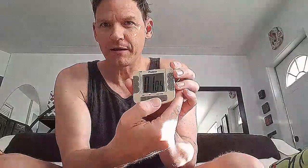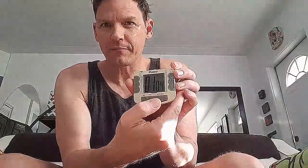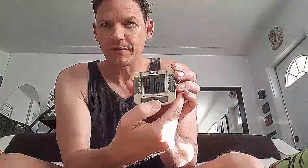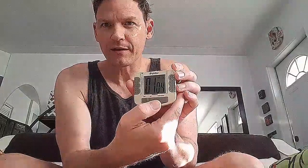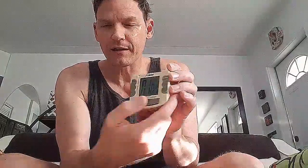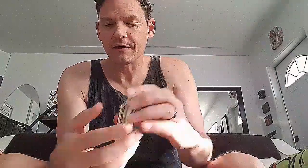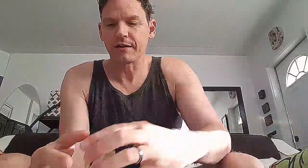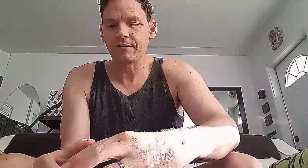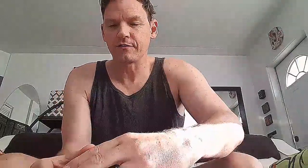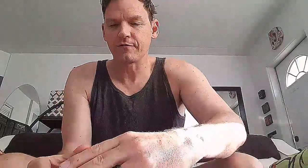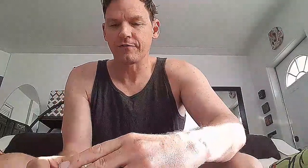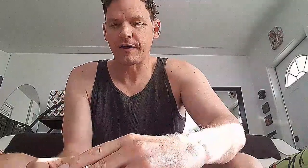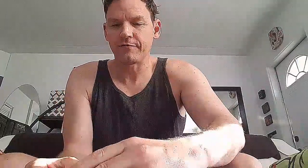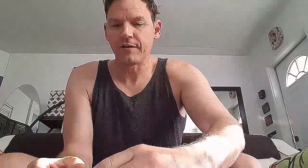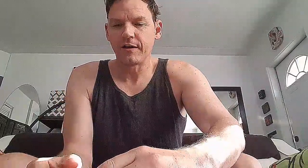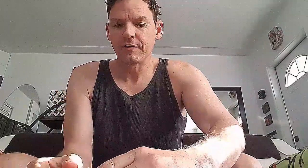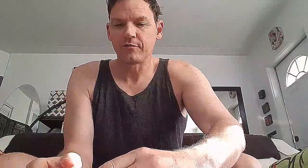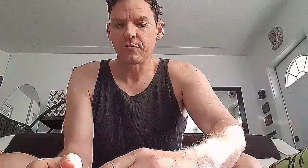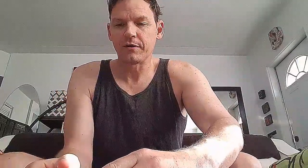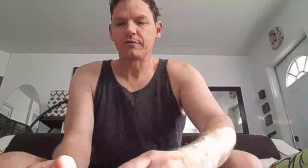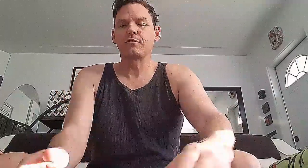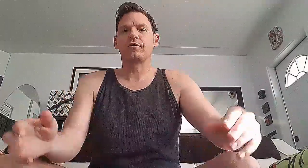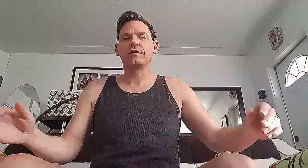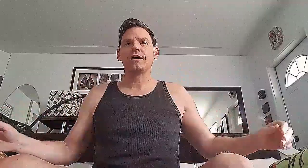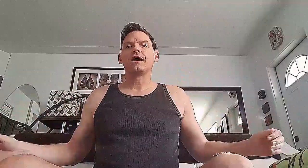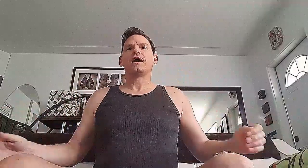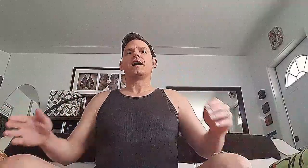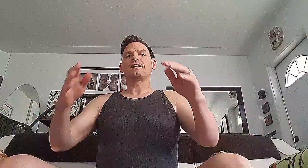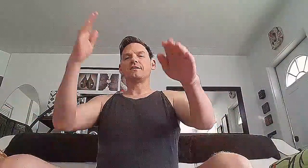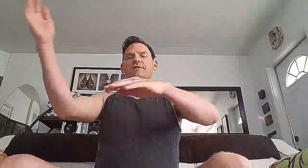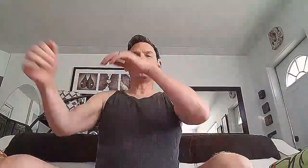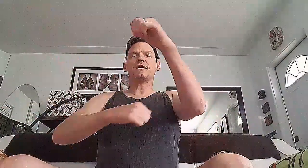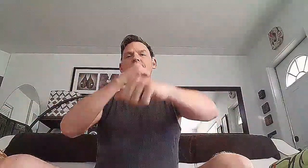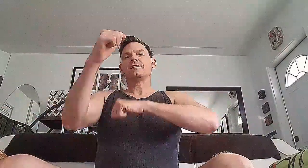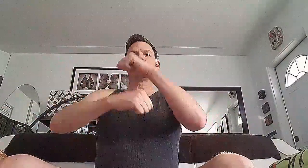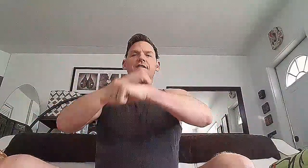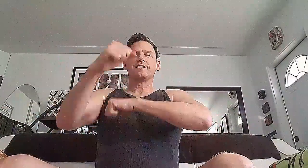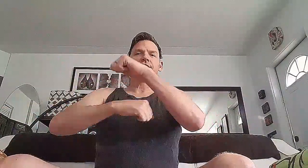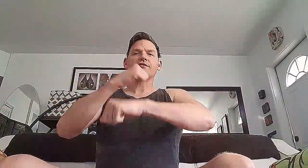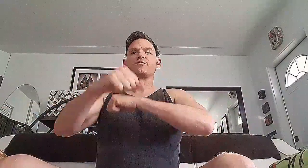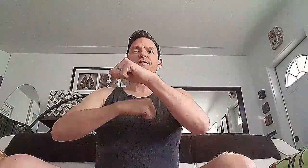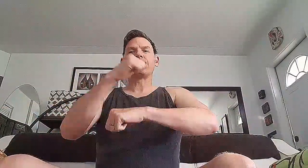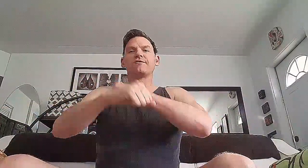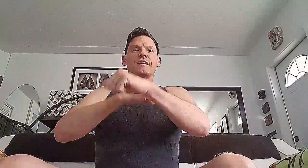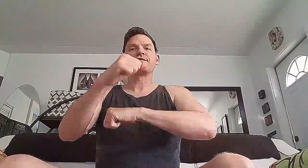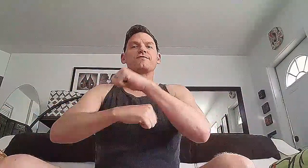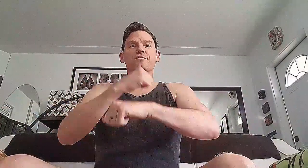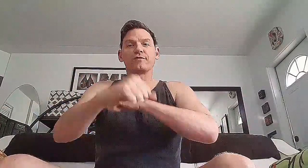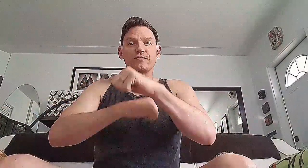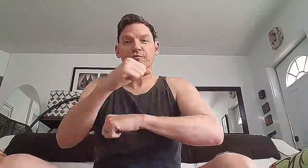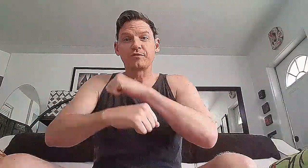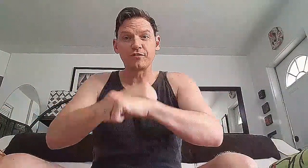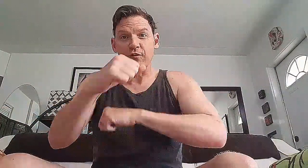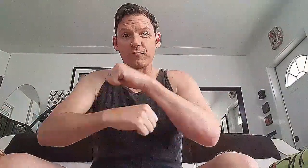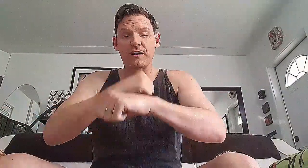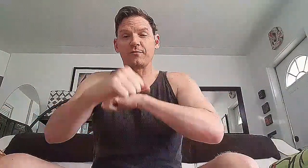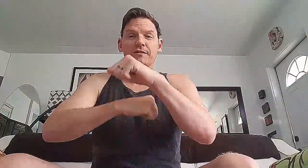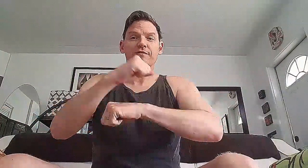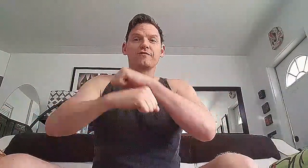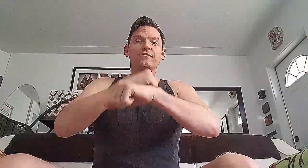Bam. Hit it again so your five, your one minute's going. I give the extra five seconds for switching over, by the way. So let's